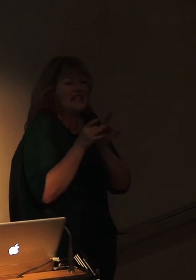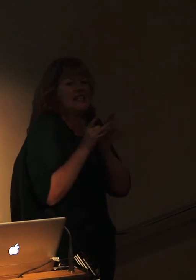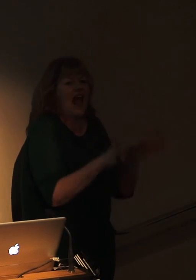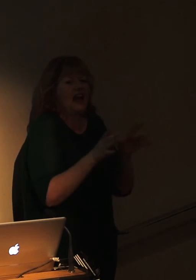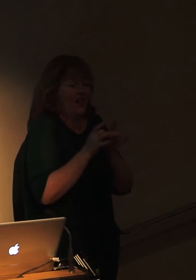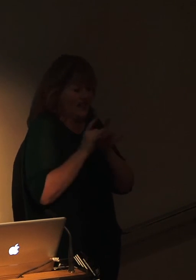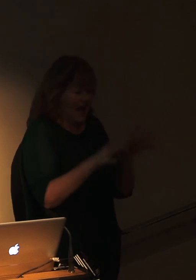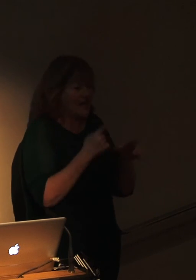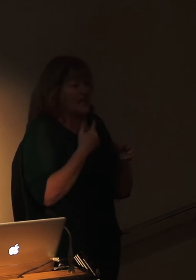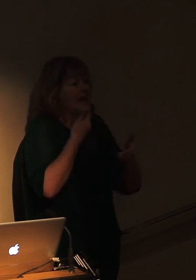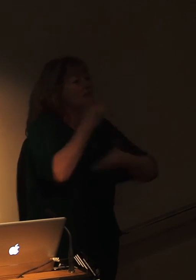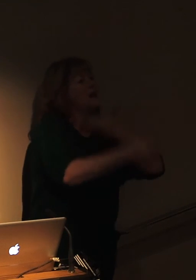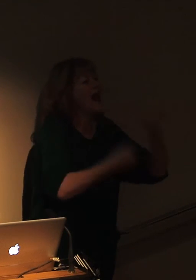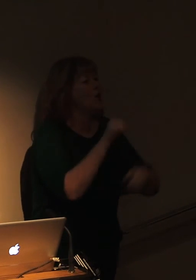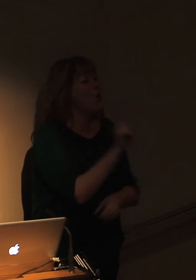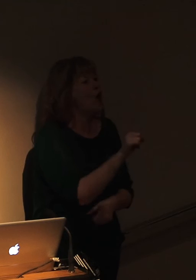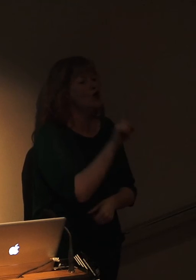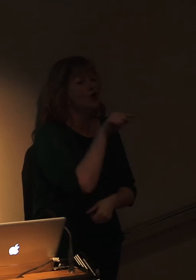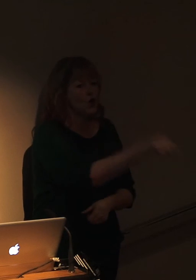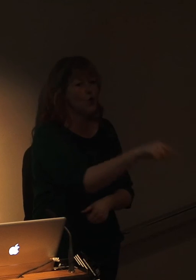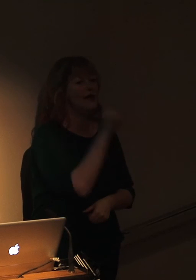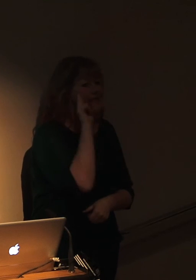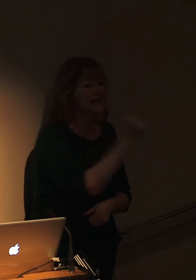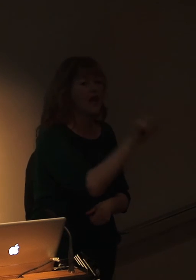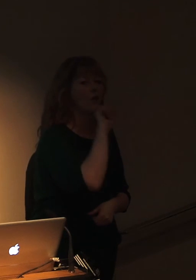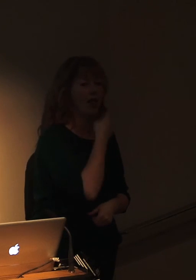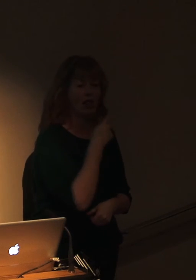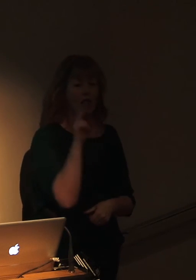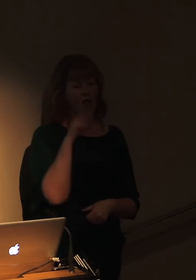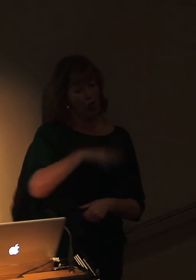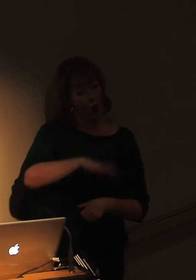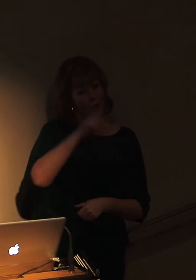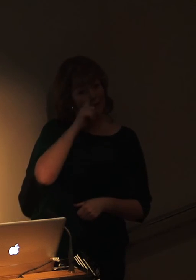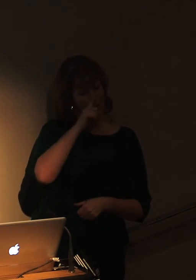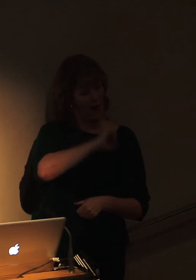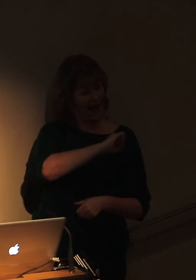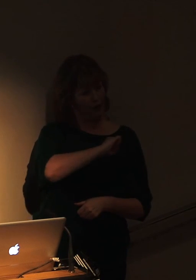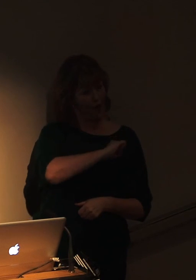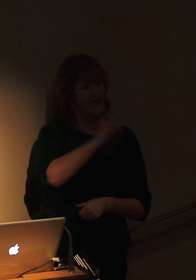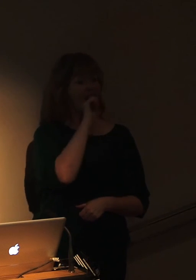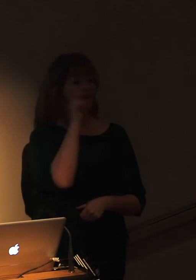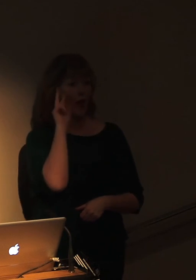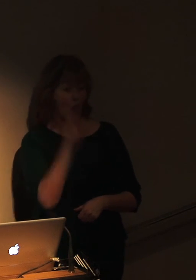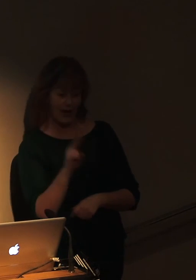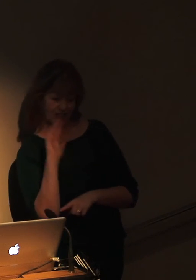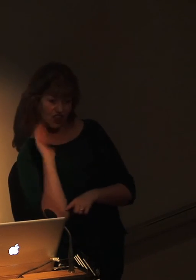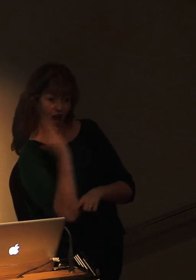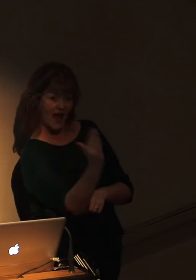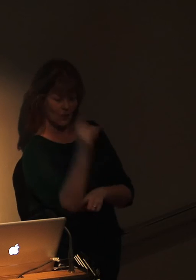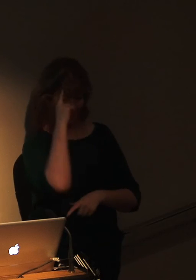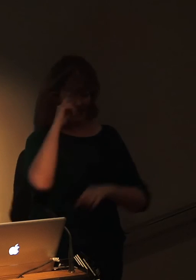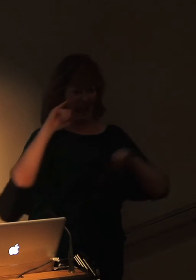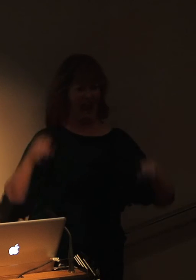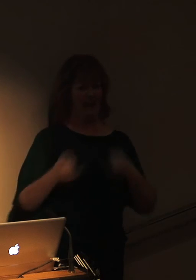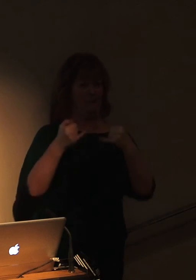about what you're going to see. These guys that you just saw there are heroes. When we see sharks, we immediately think of villains. And this is